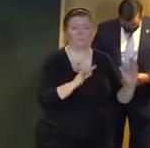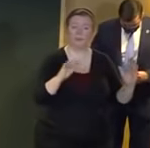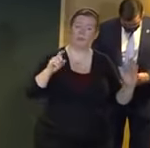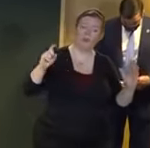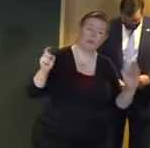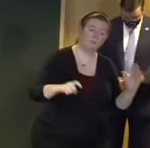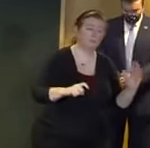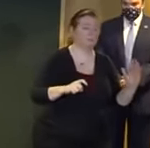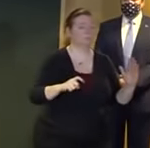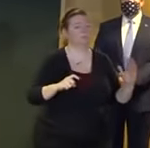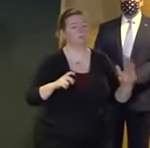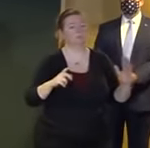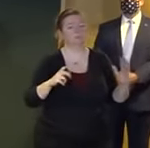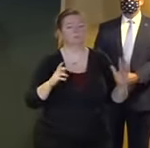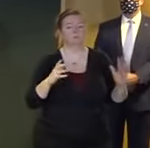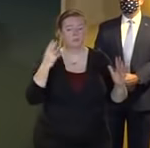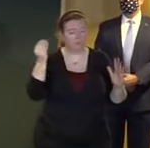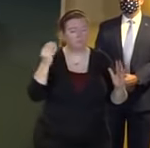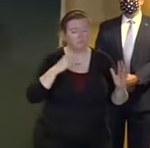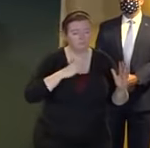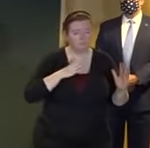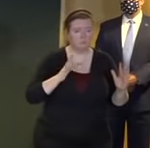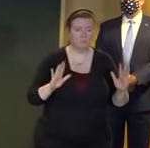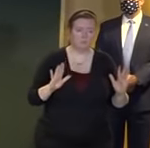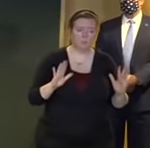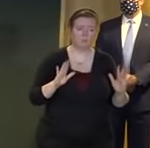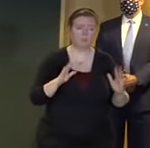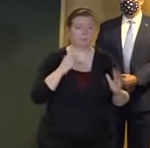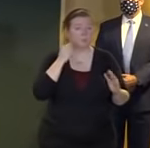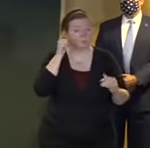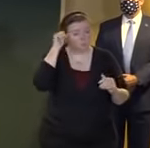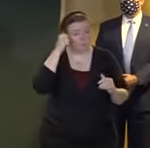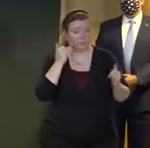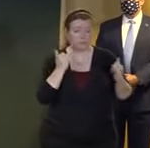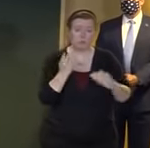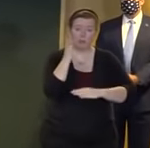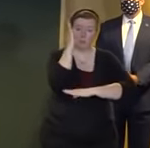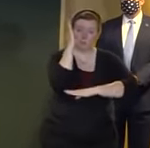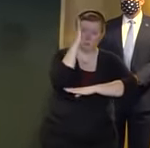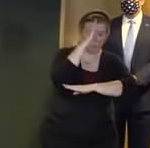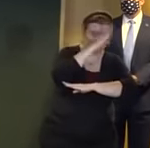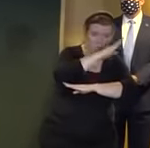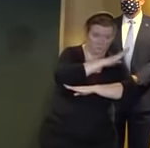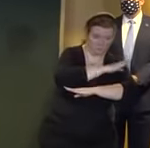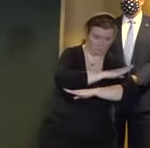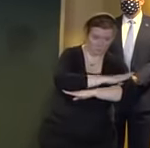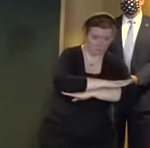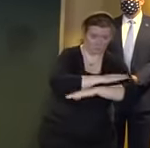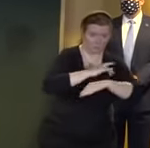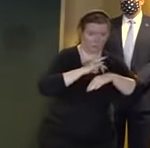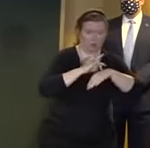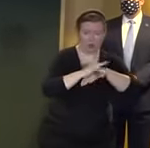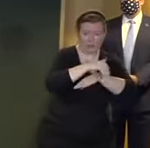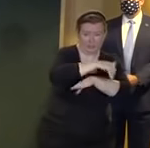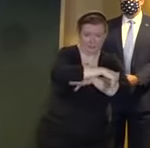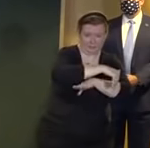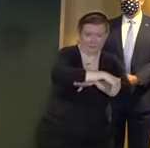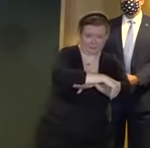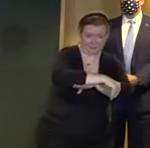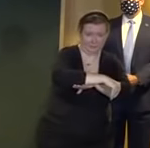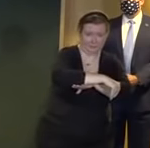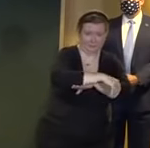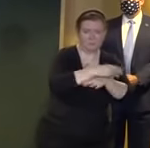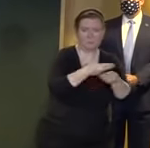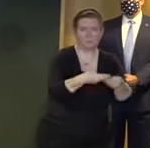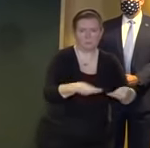think late morning through early to mid evening as the bulk of this if we think it's anything meaningfully different